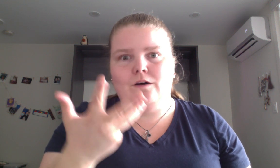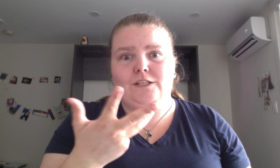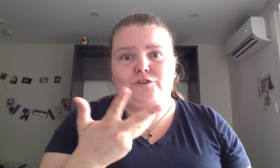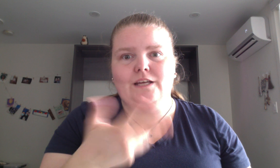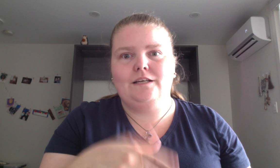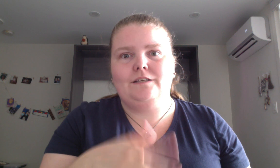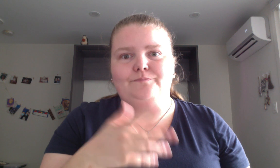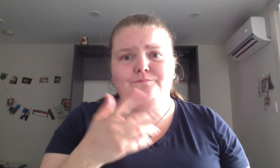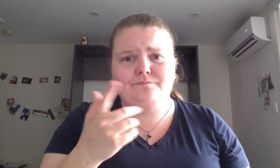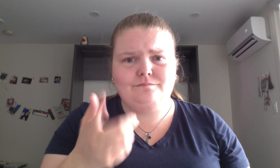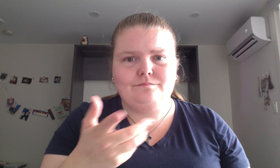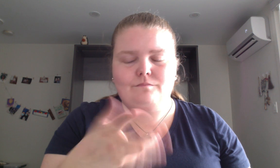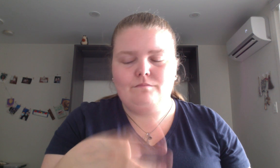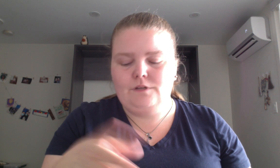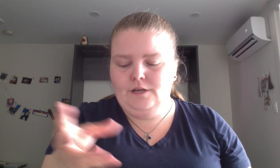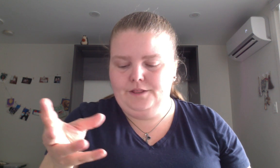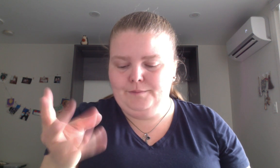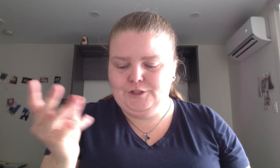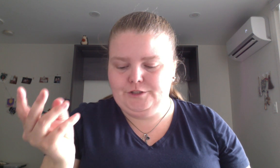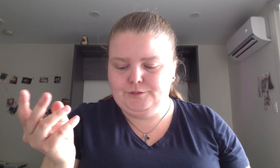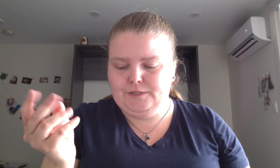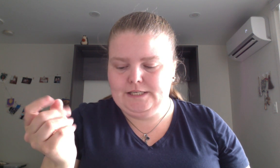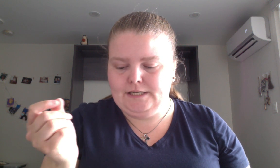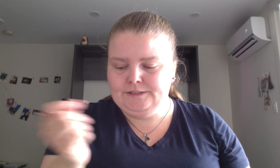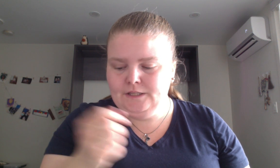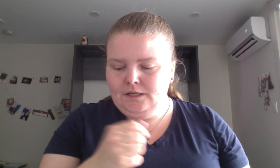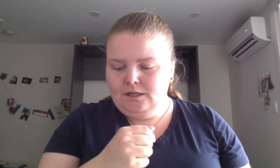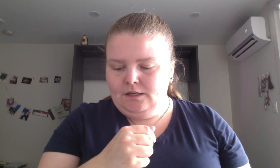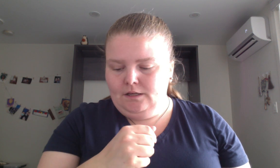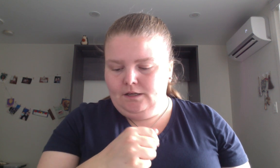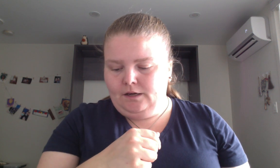hot drink uh the mixture is pretty nice um